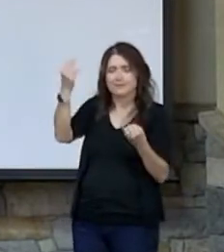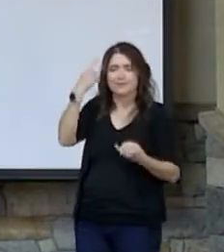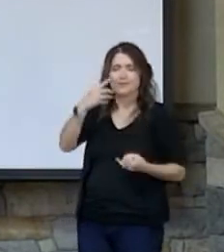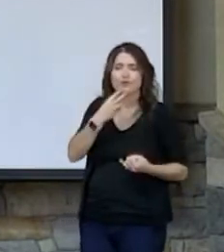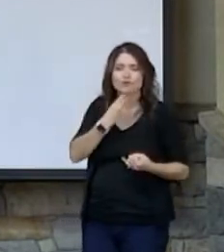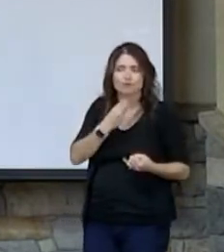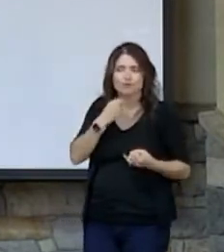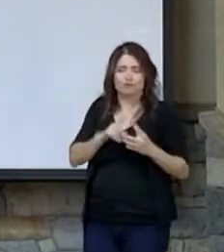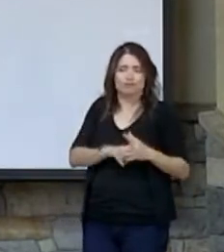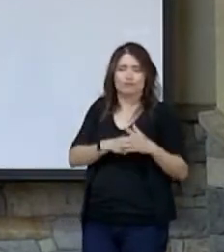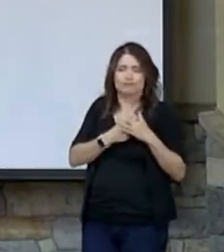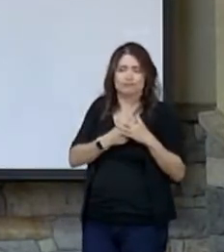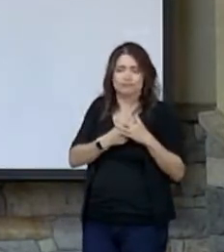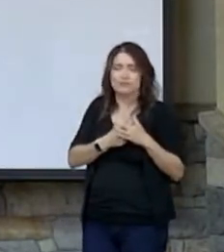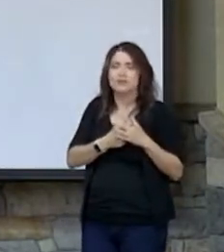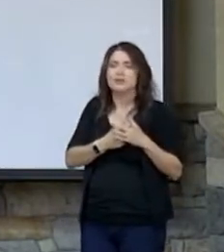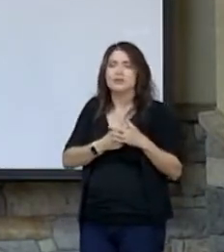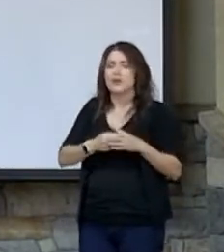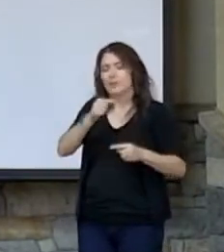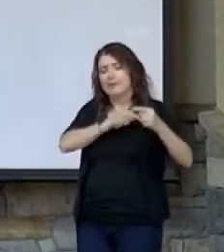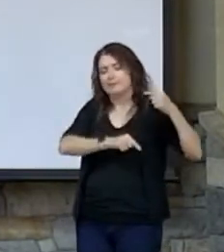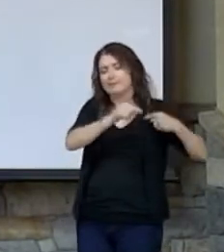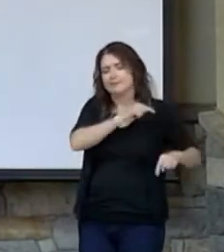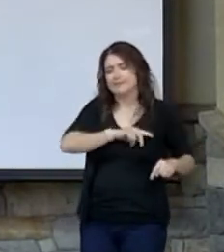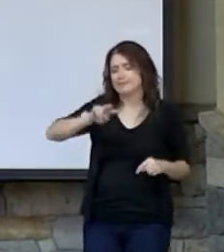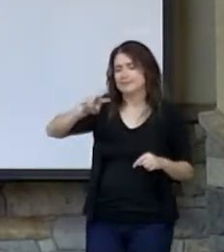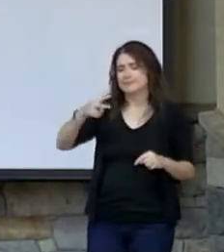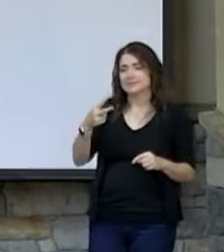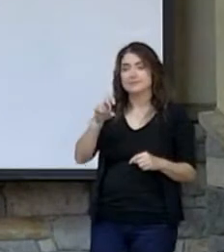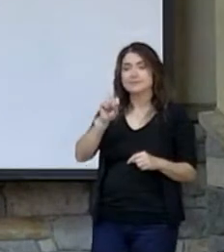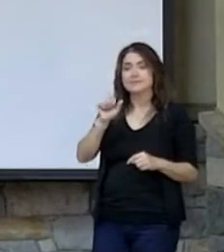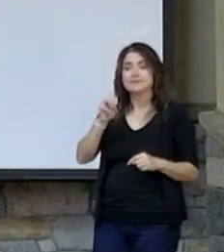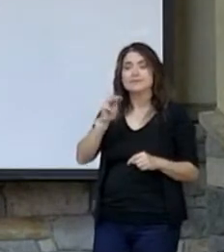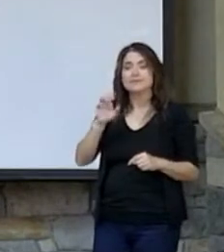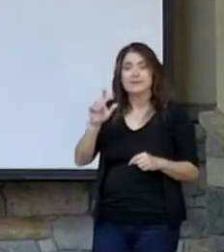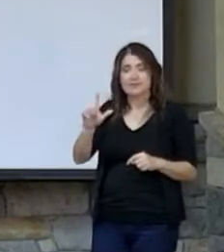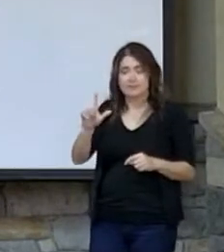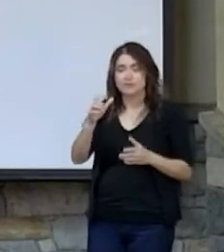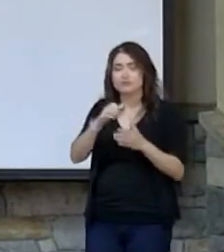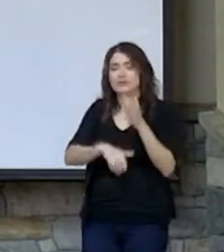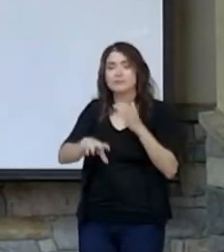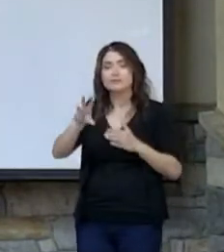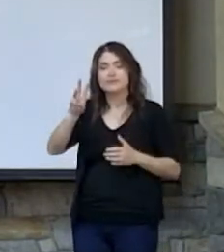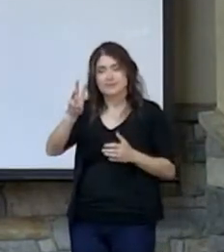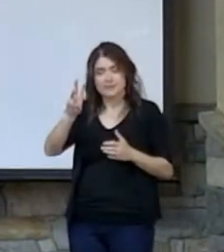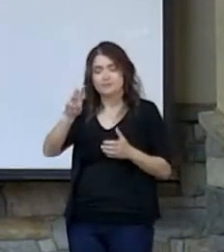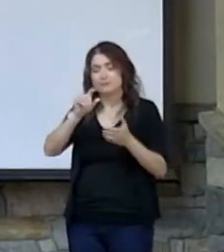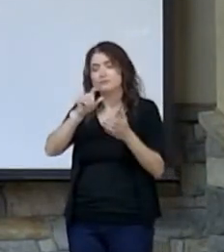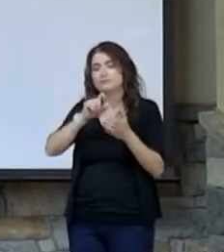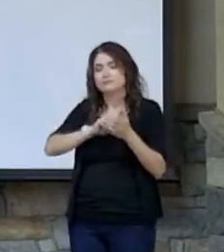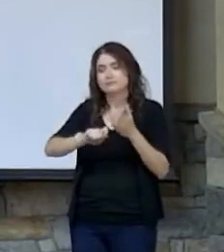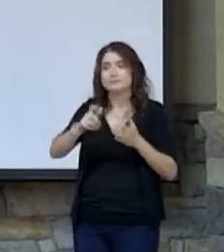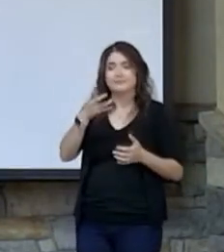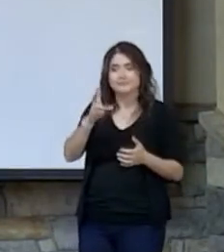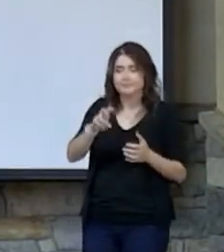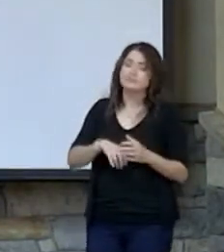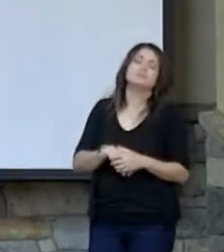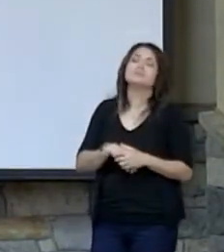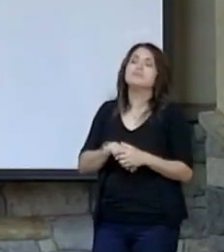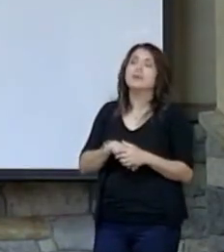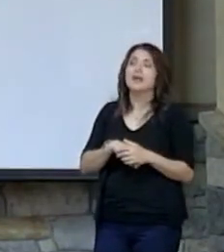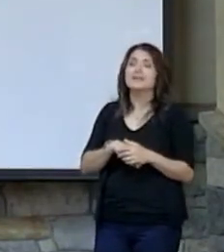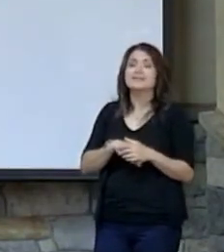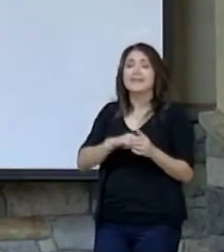originally. Go back with me to 2 Samuel 6 and verse 17. As the